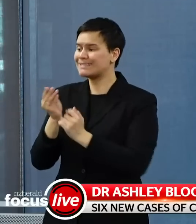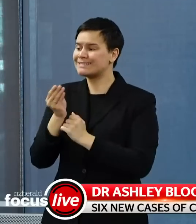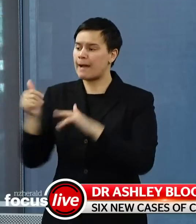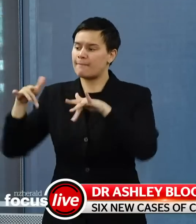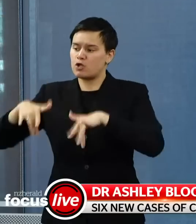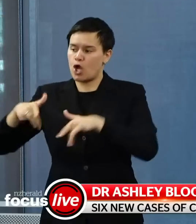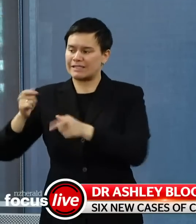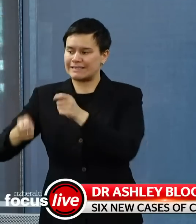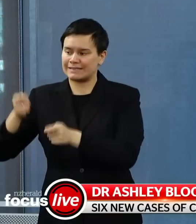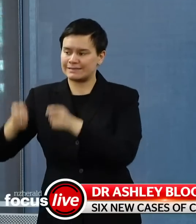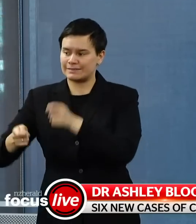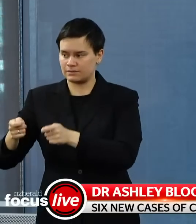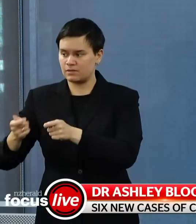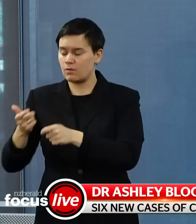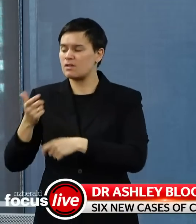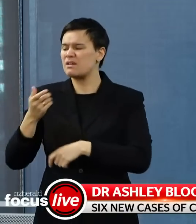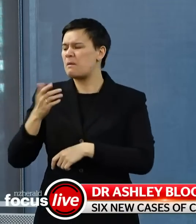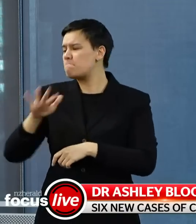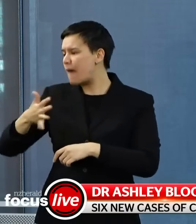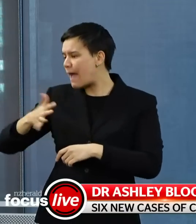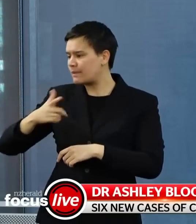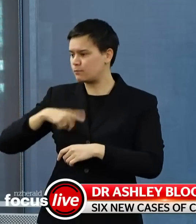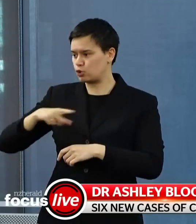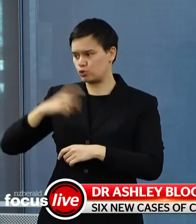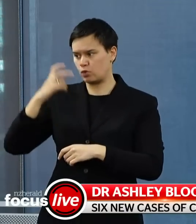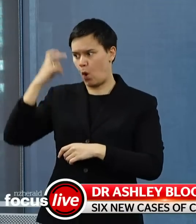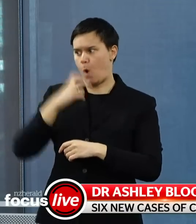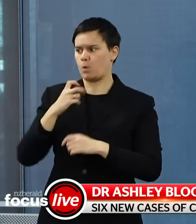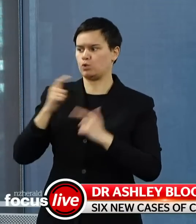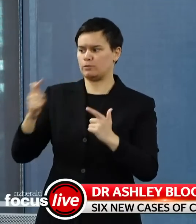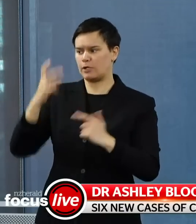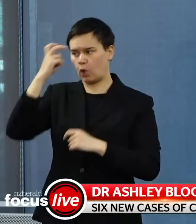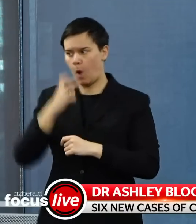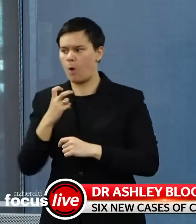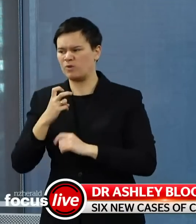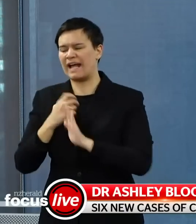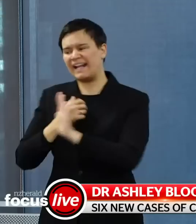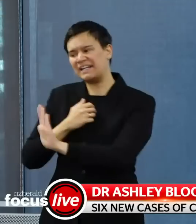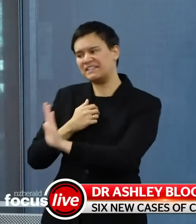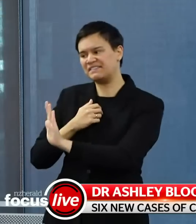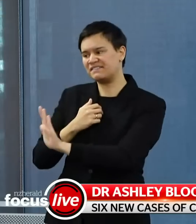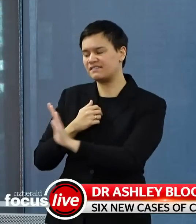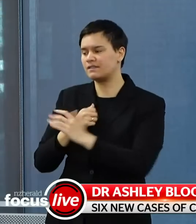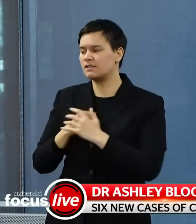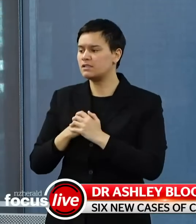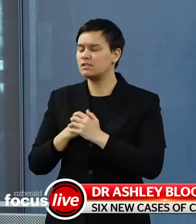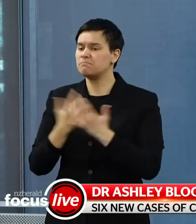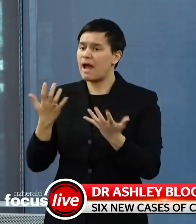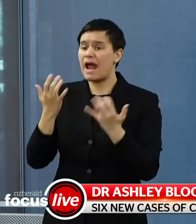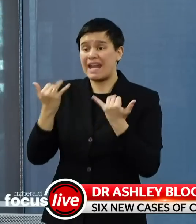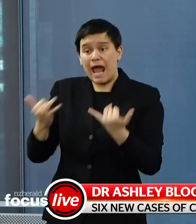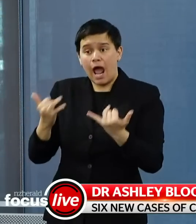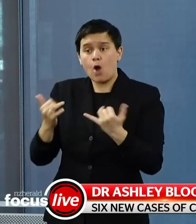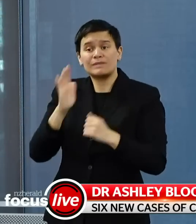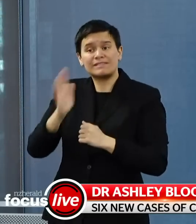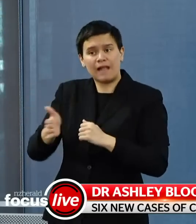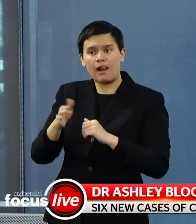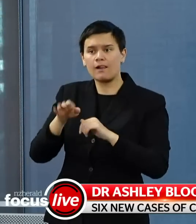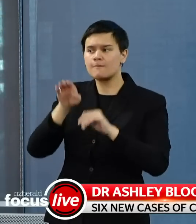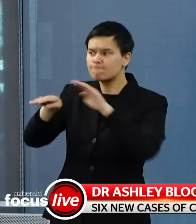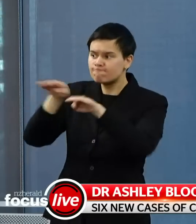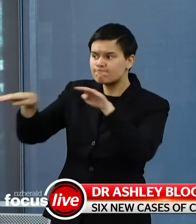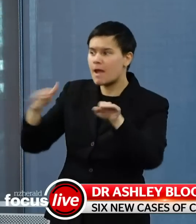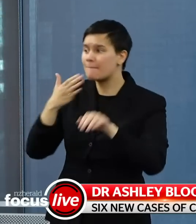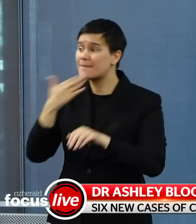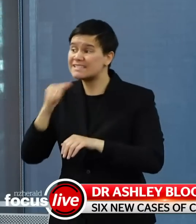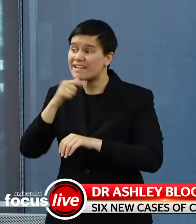they were all tested, many were tested in the first round and we're just putting the call out for those people part of that fellowship, just to help us get